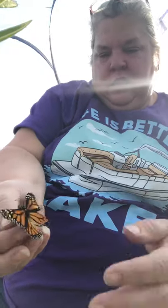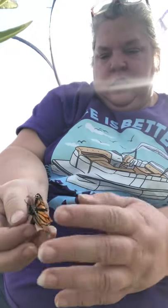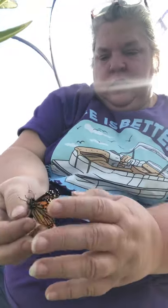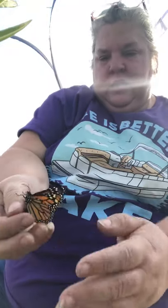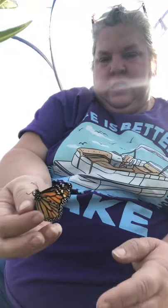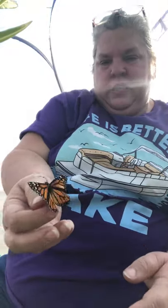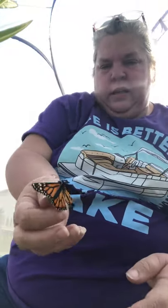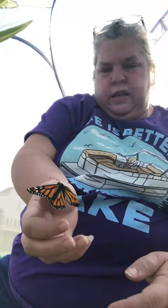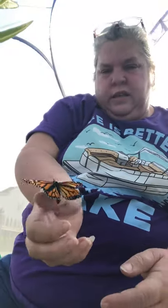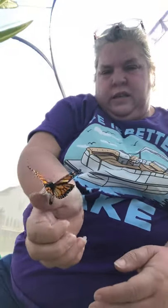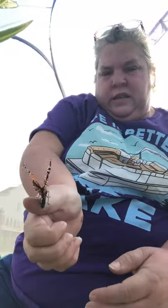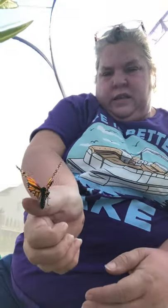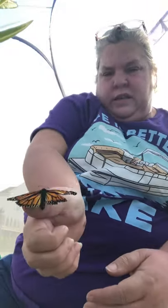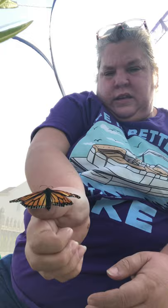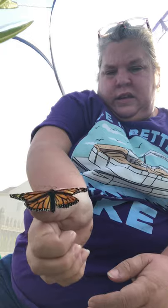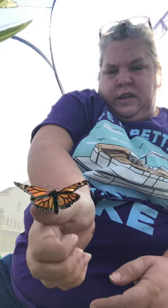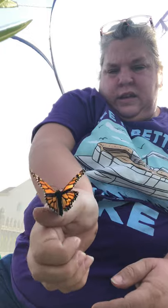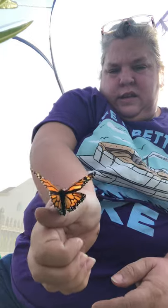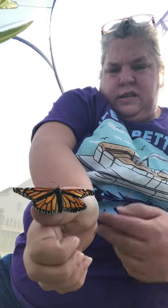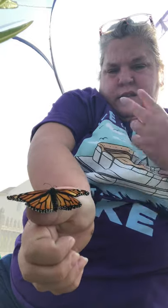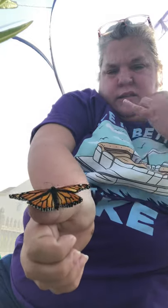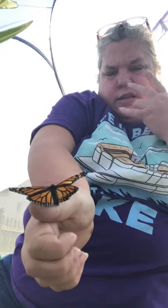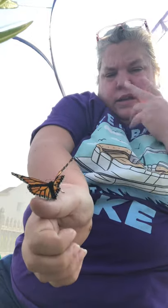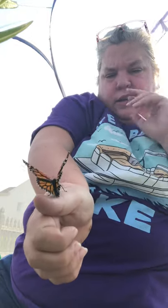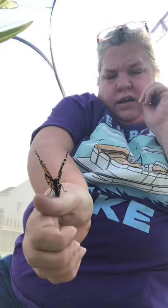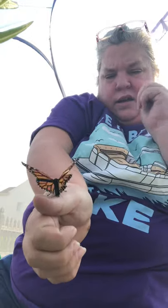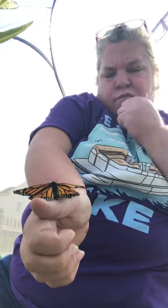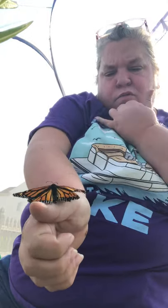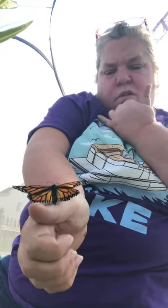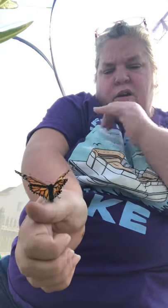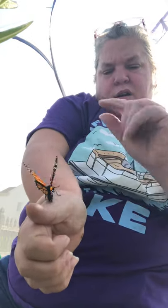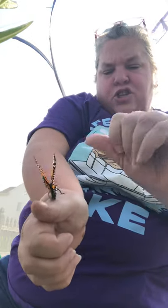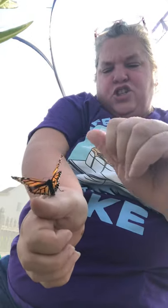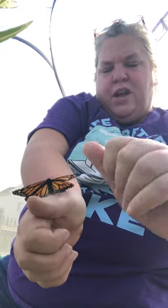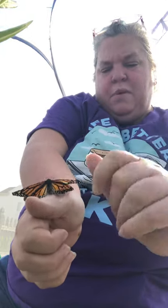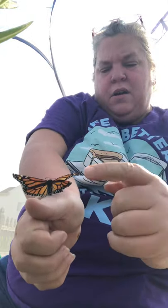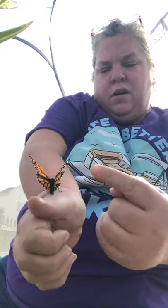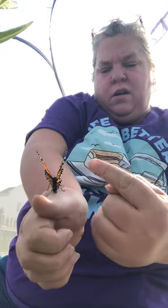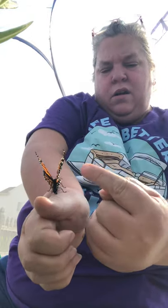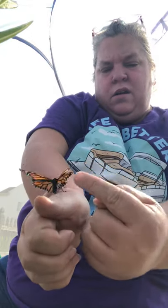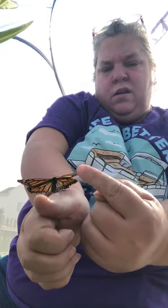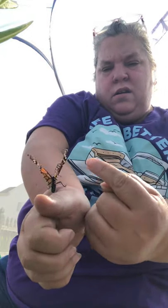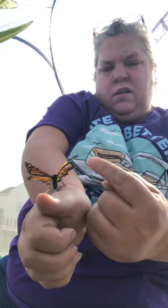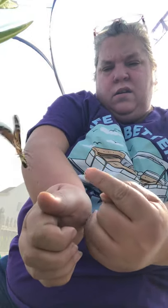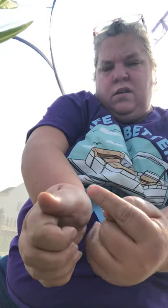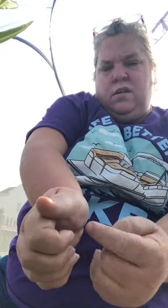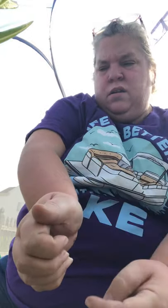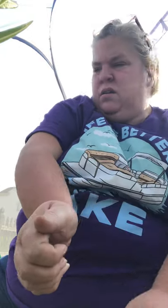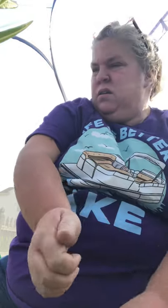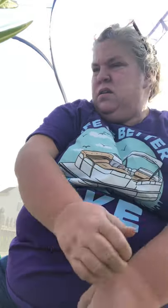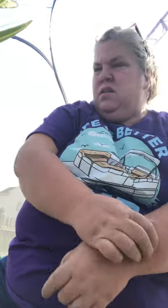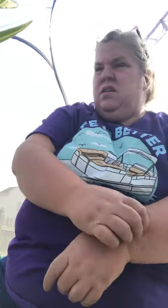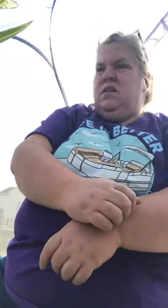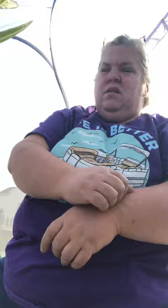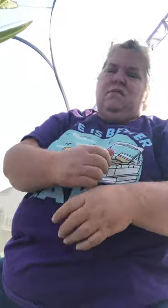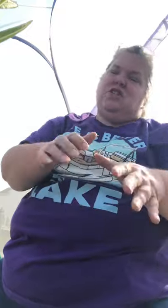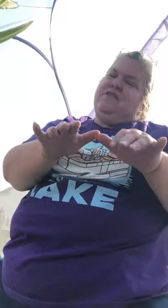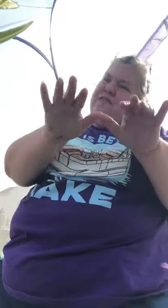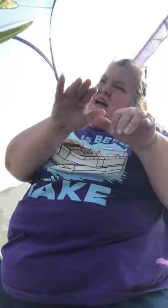I can't see kind of wrong shape here she flies